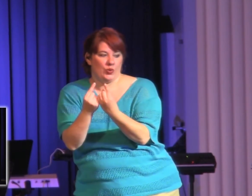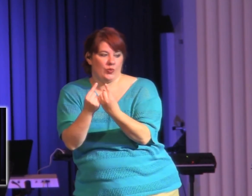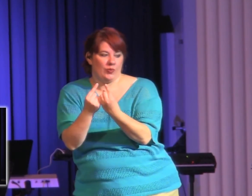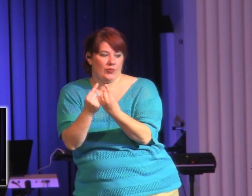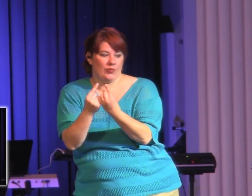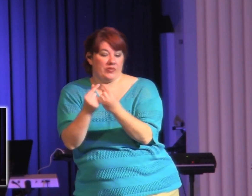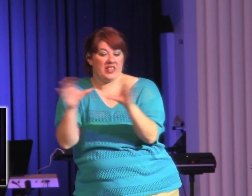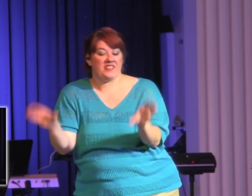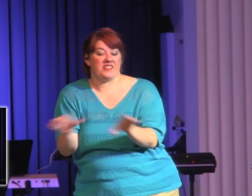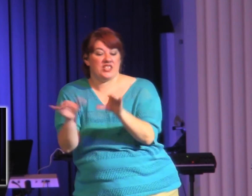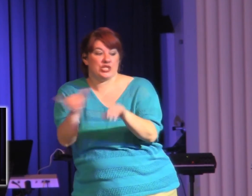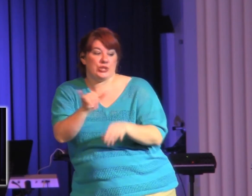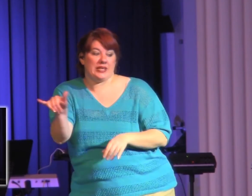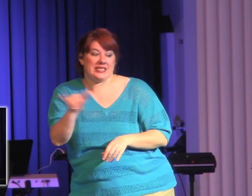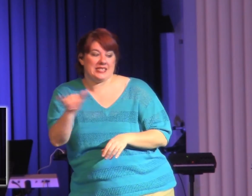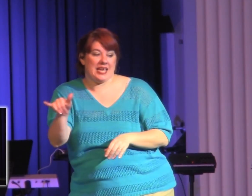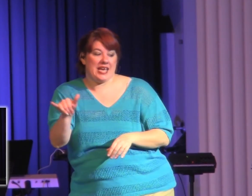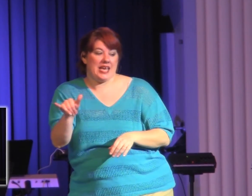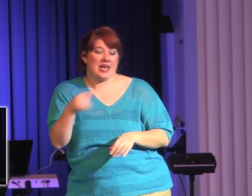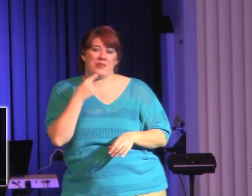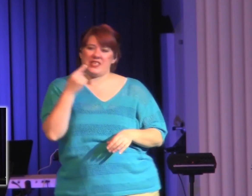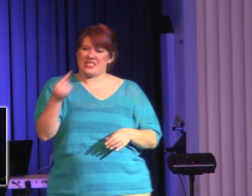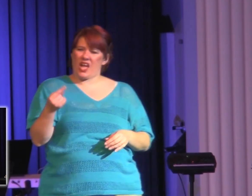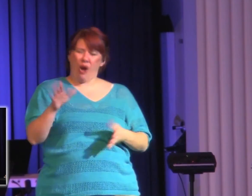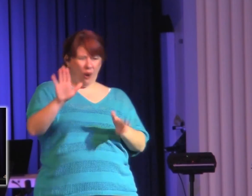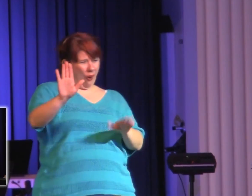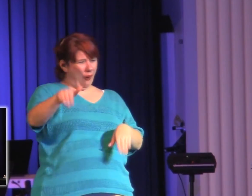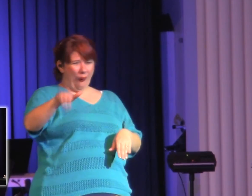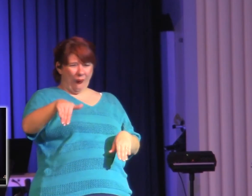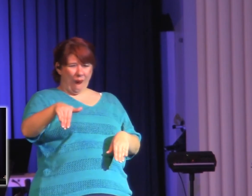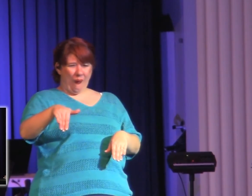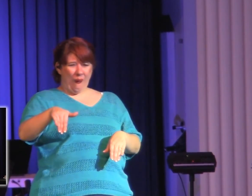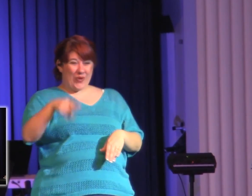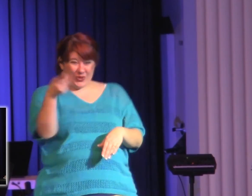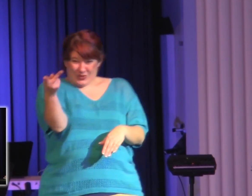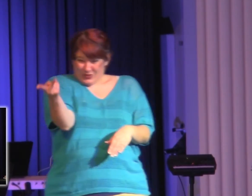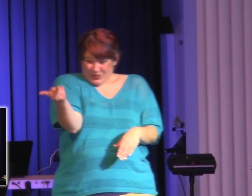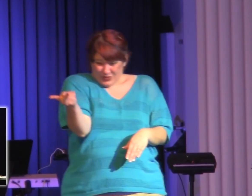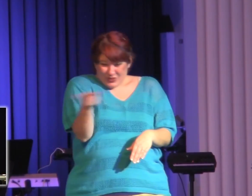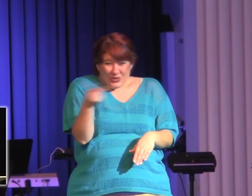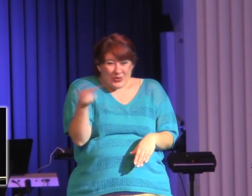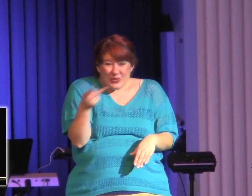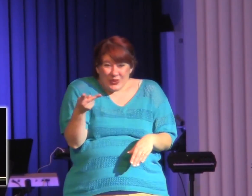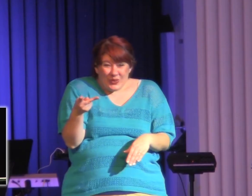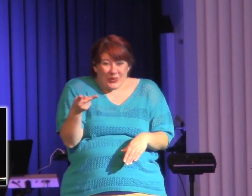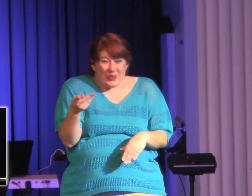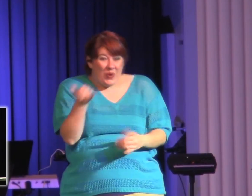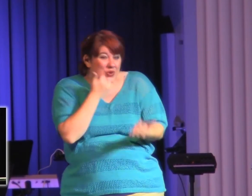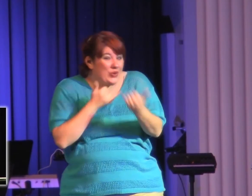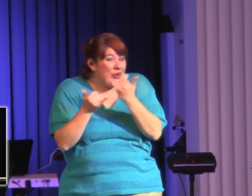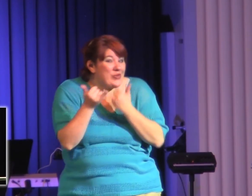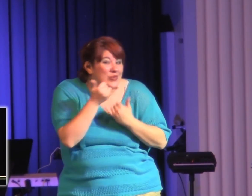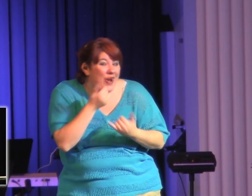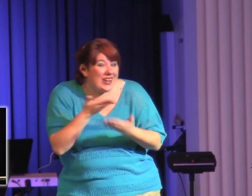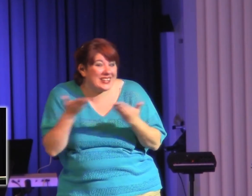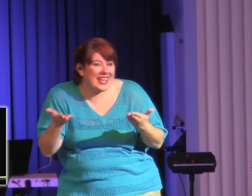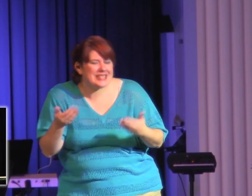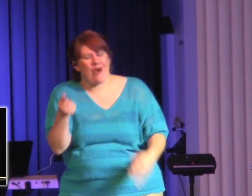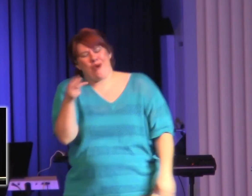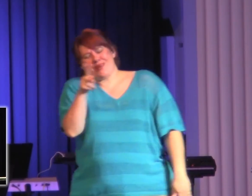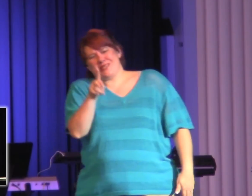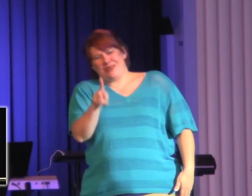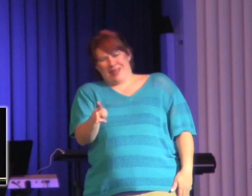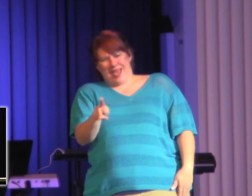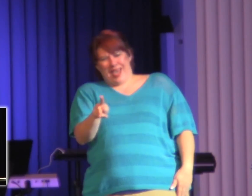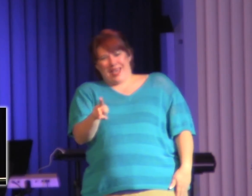Oh, and y'all have a Bible study after you have sex? It's okay. I mean, oh, my goodness. You know something? We need people who